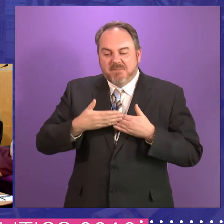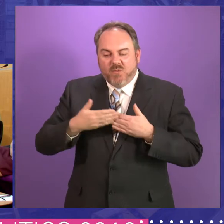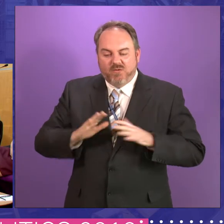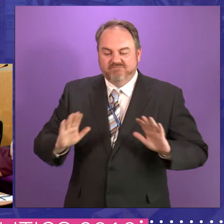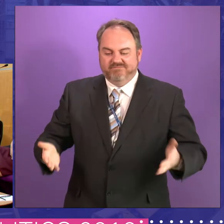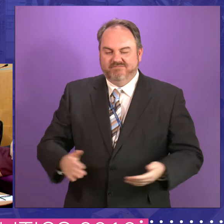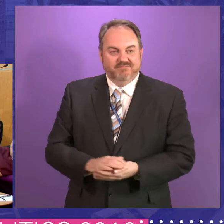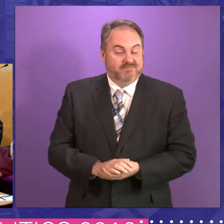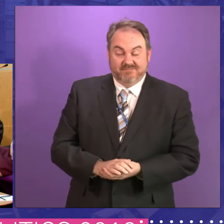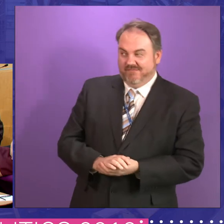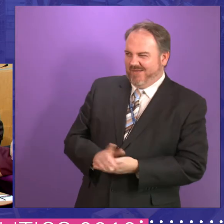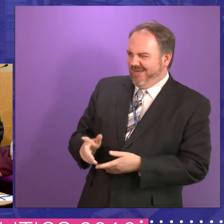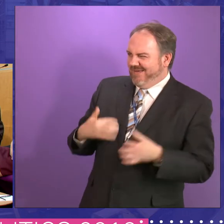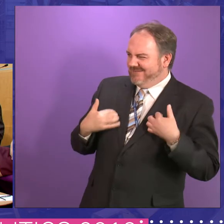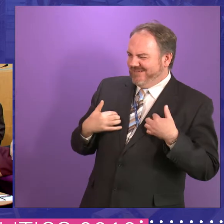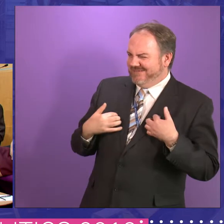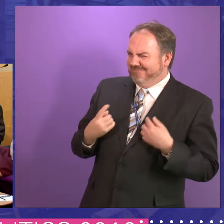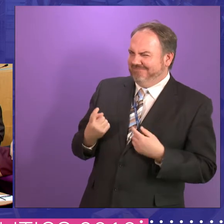Well, your leave is tantalized now.